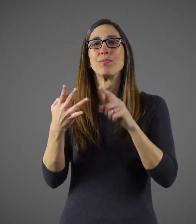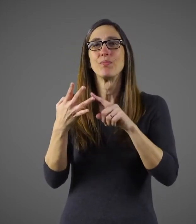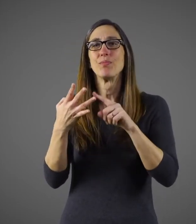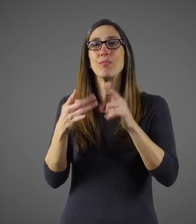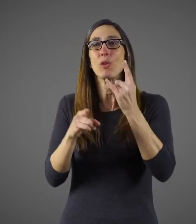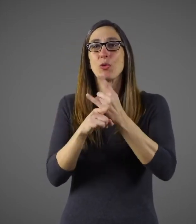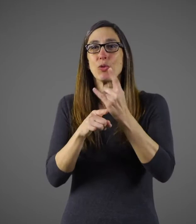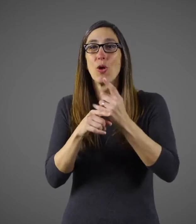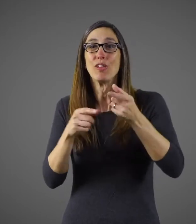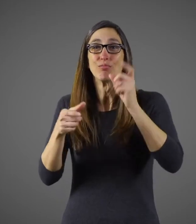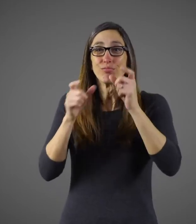Avoid alcohol.